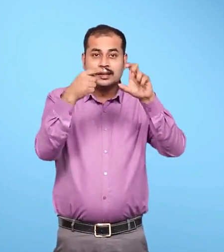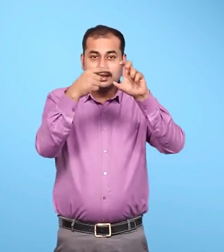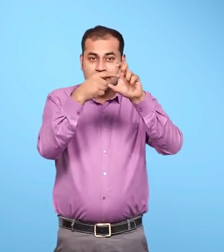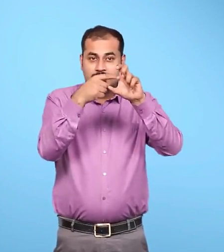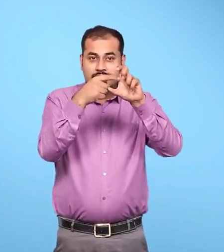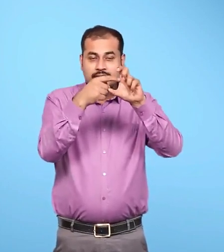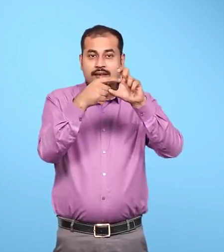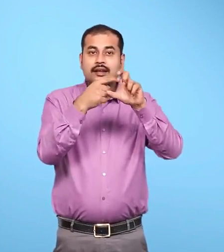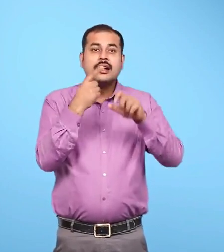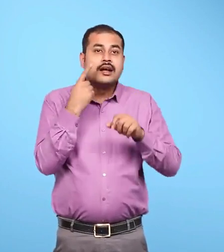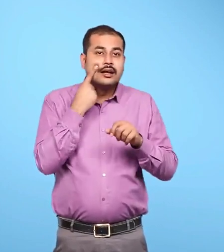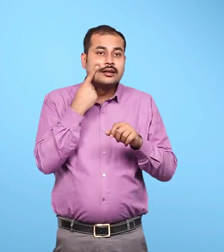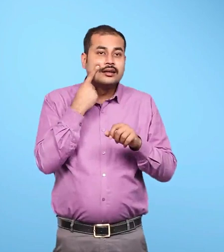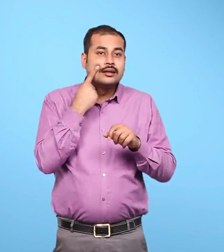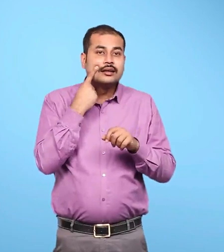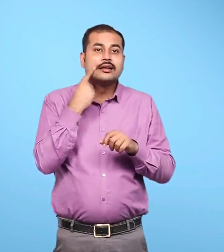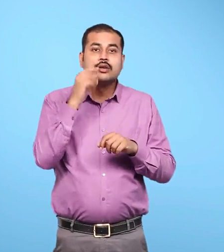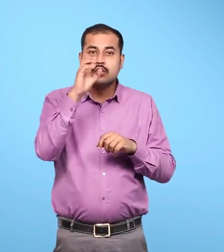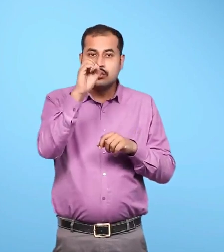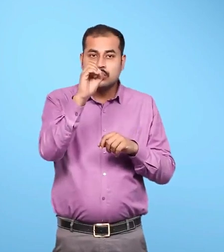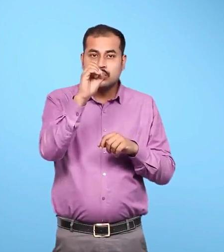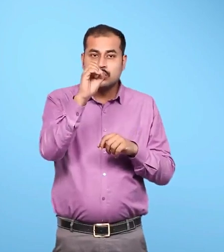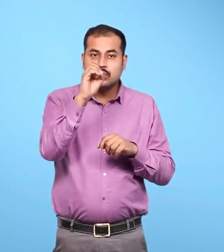E, I, O, U